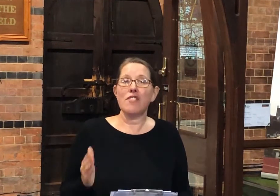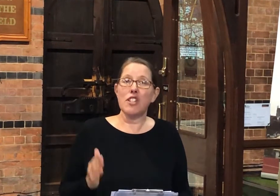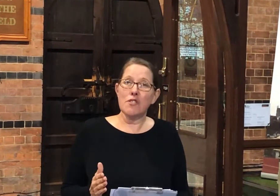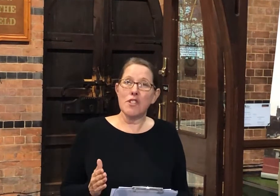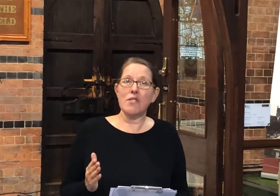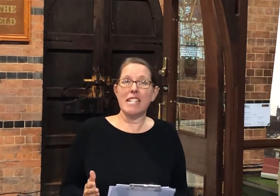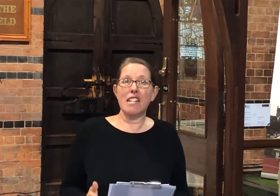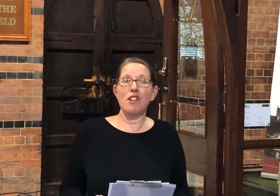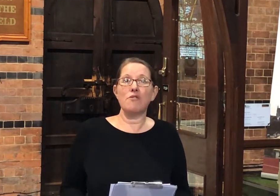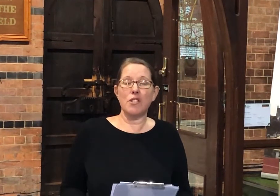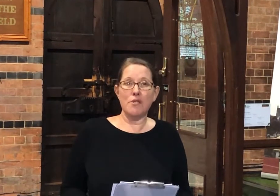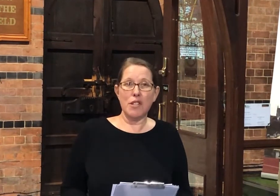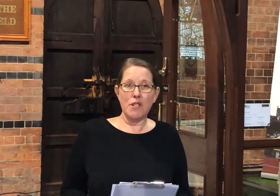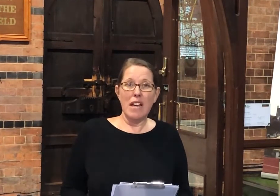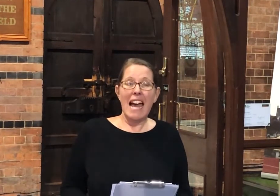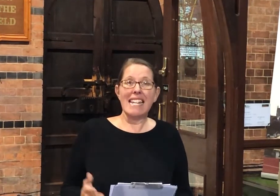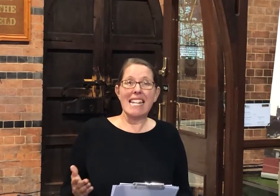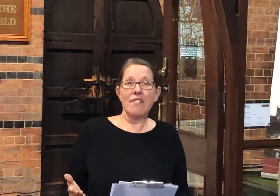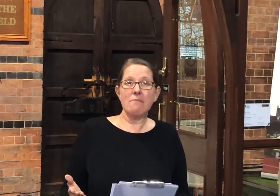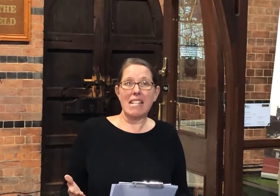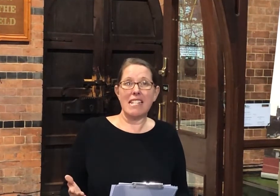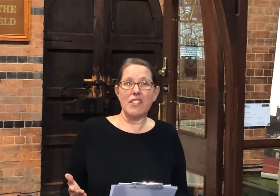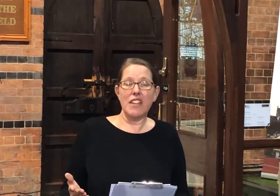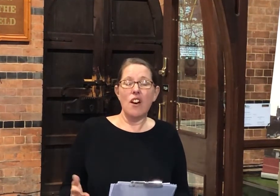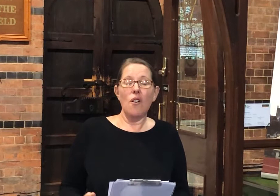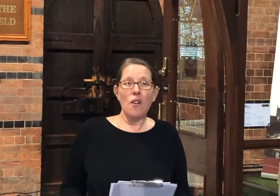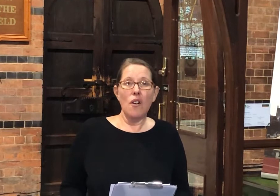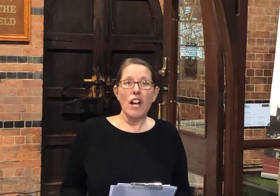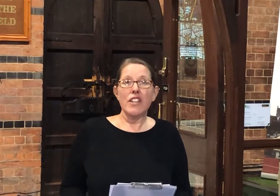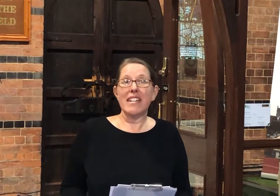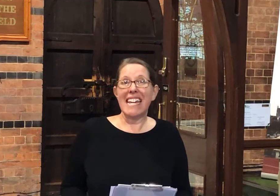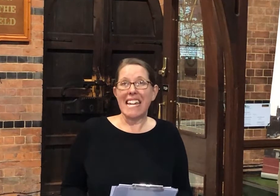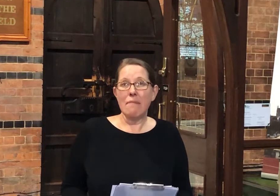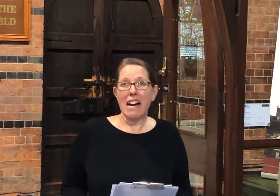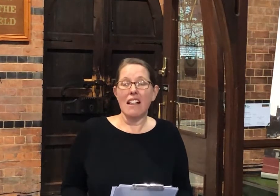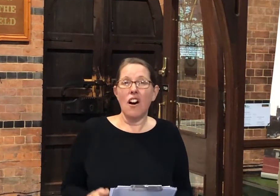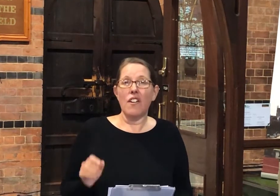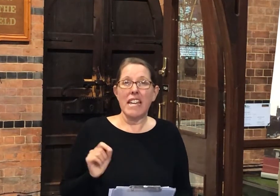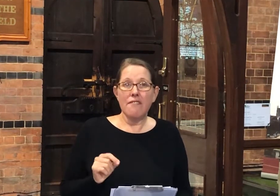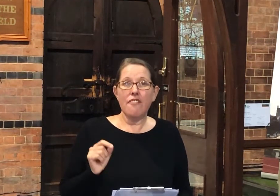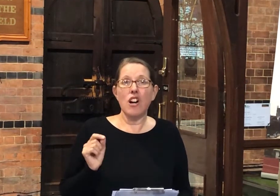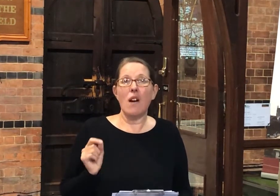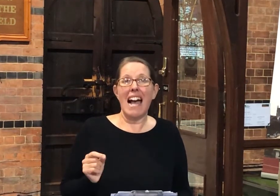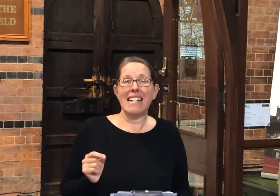22022 and leaving a message. Or you can email on info at